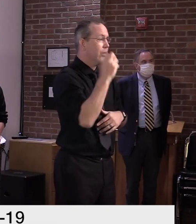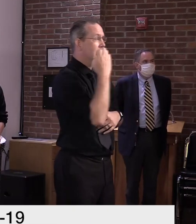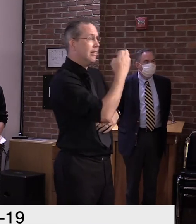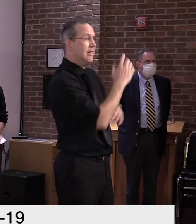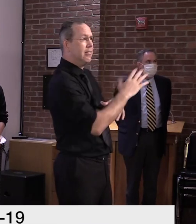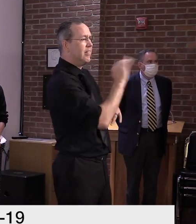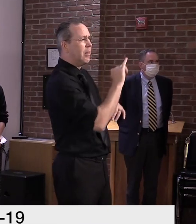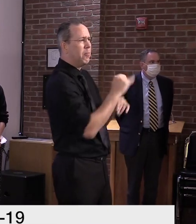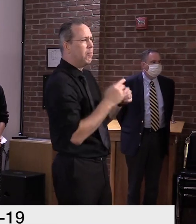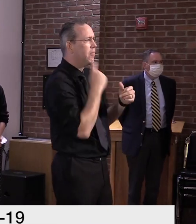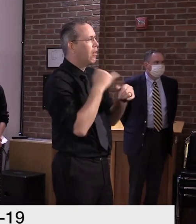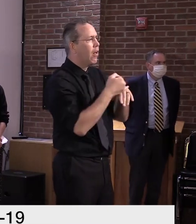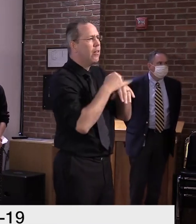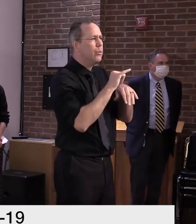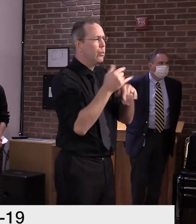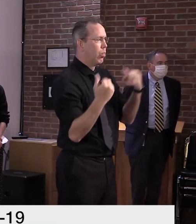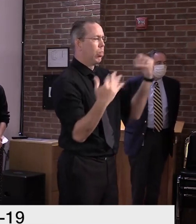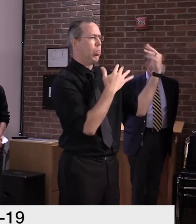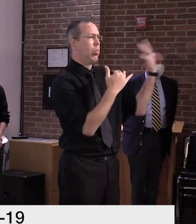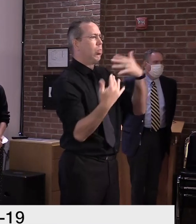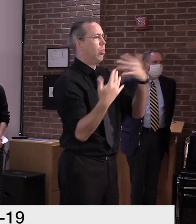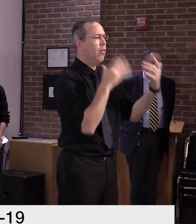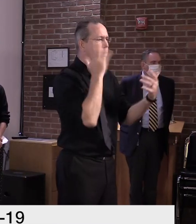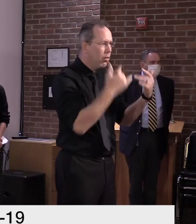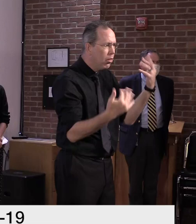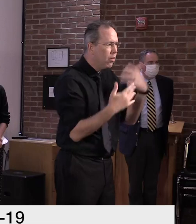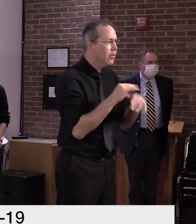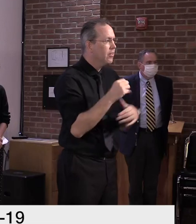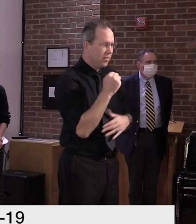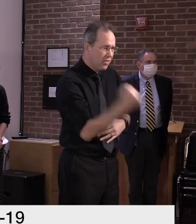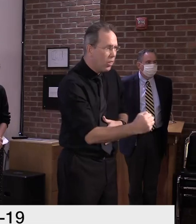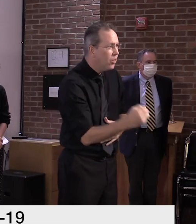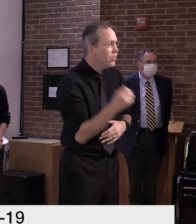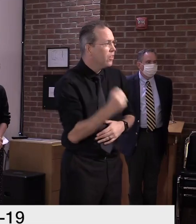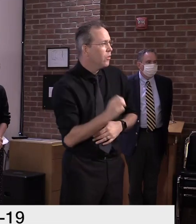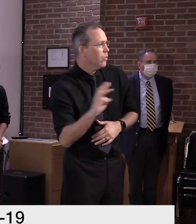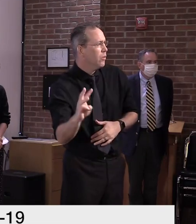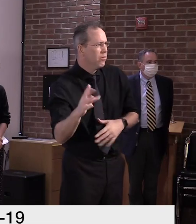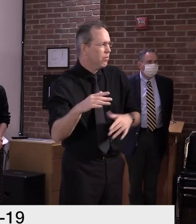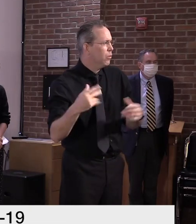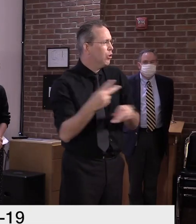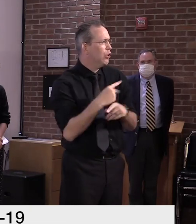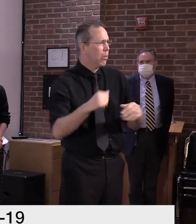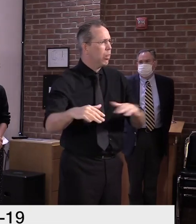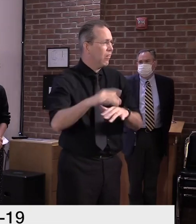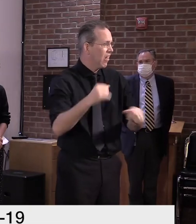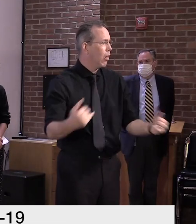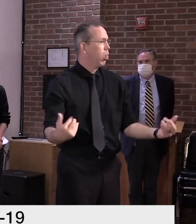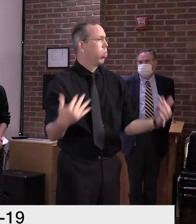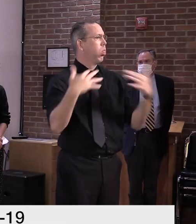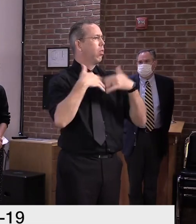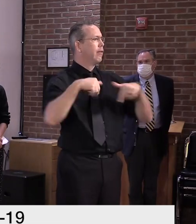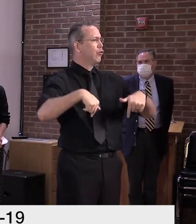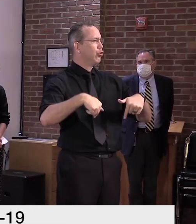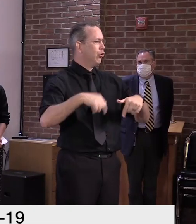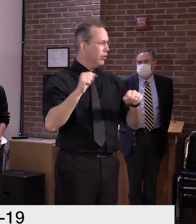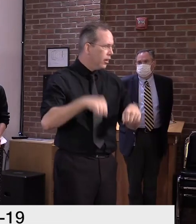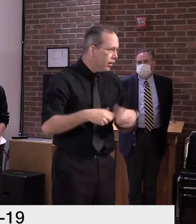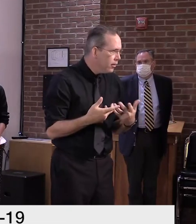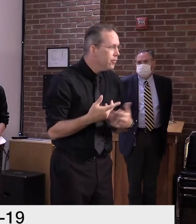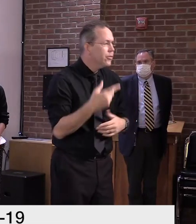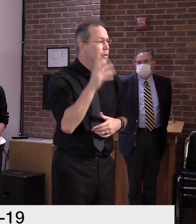on us here in Vermont. And as the governor said, the COVID-19 picture nationally is certainly